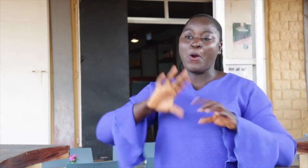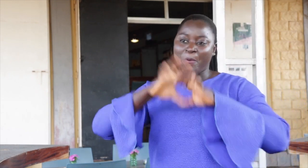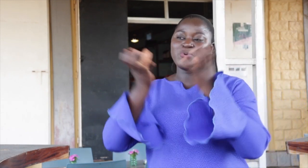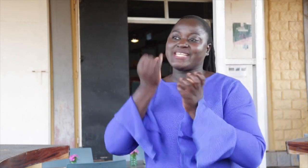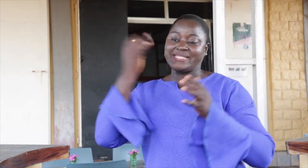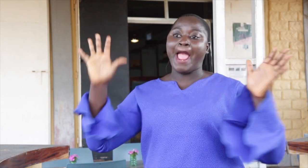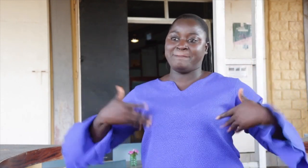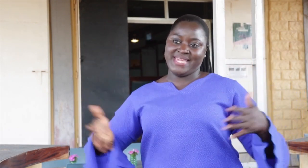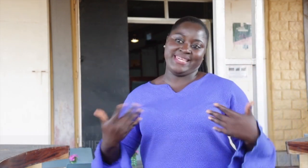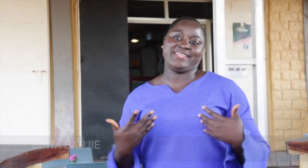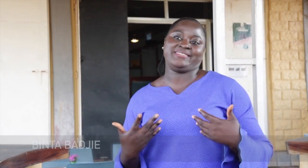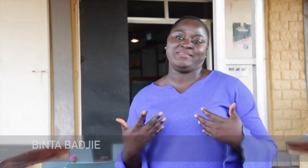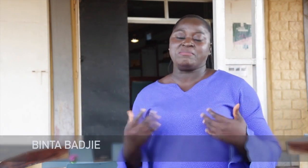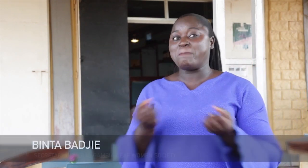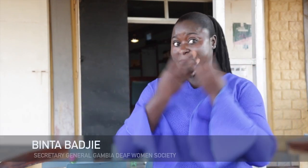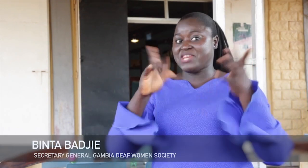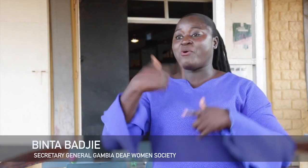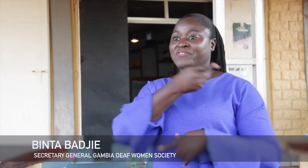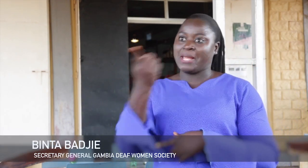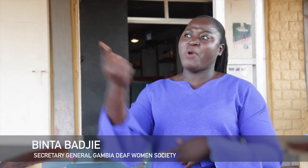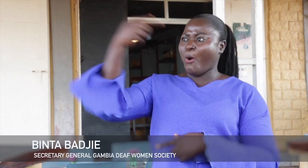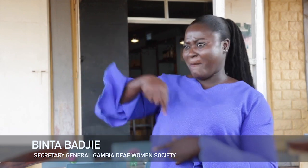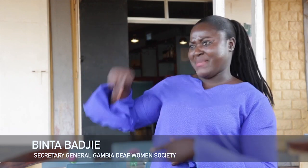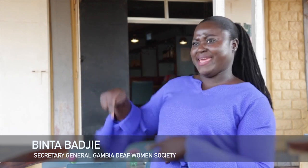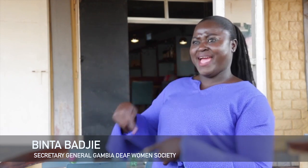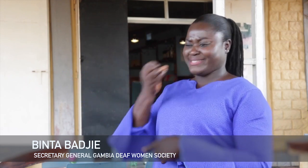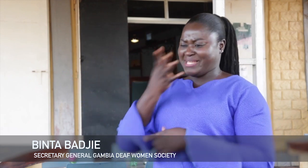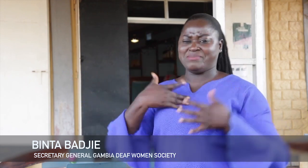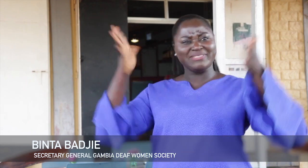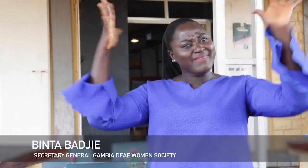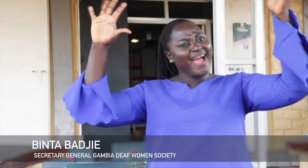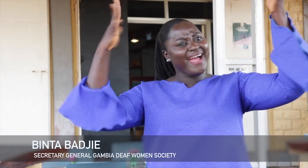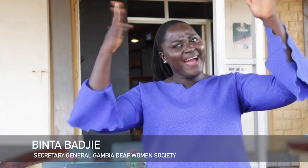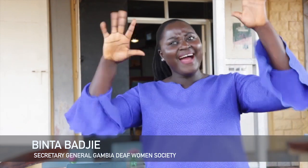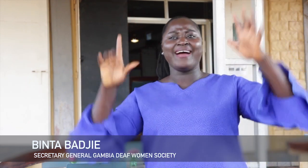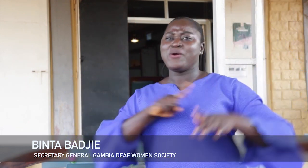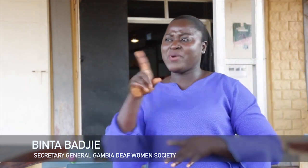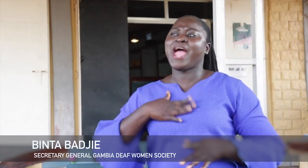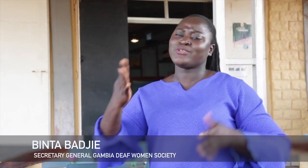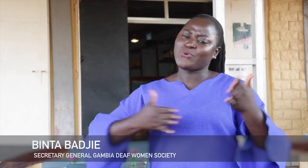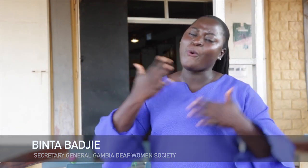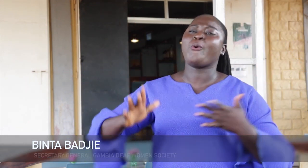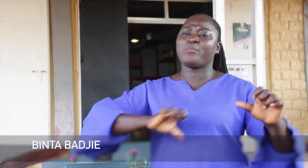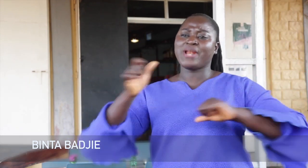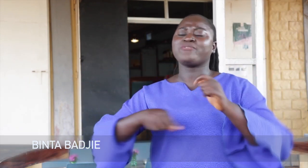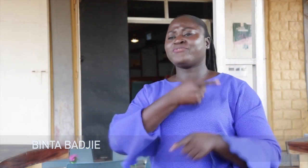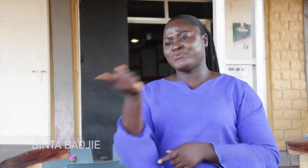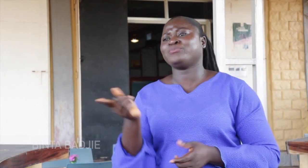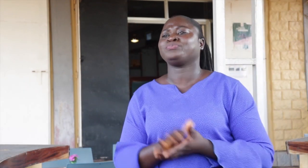Yeah, generally the deaf people are happy. Many of them come here to congratulate me. We are so